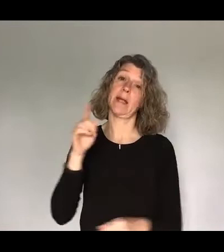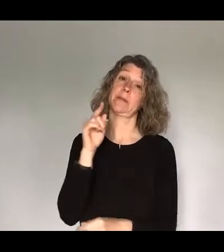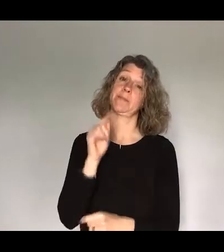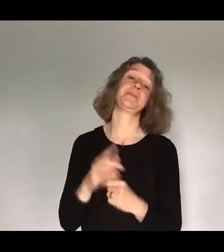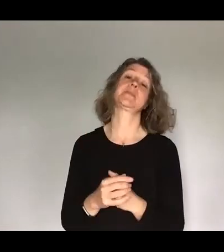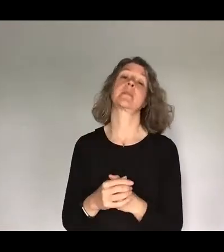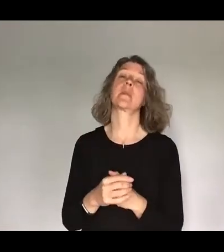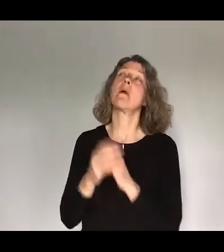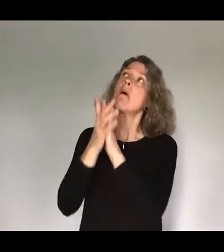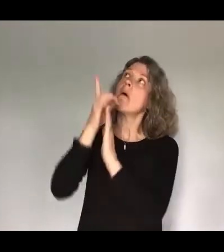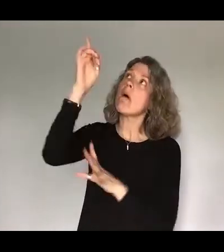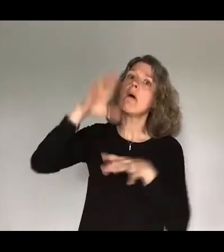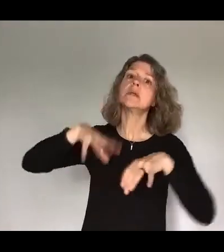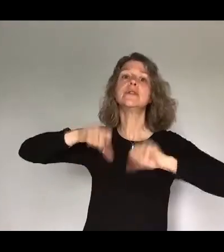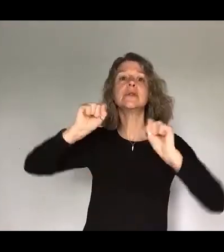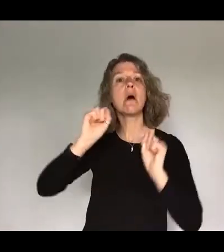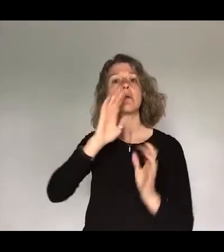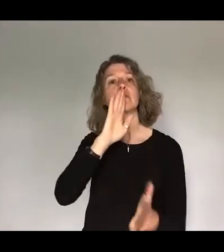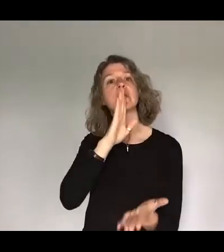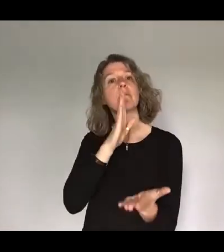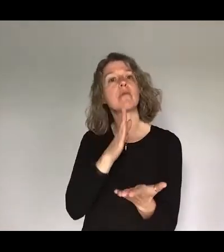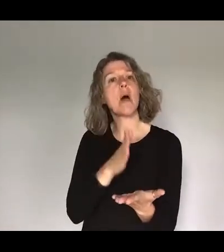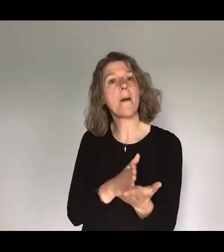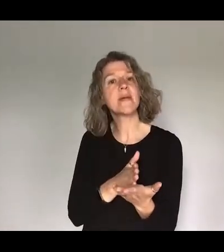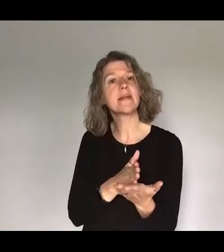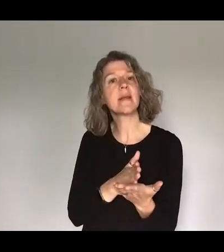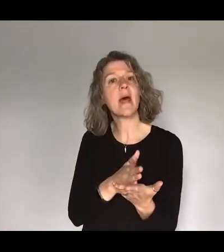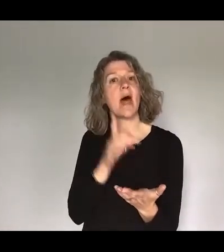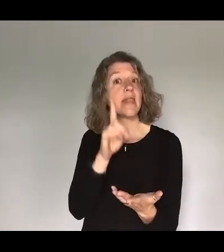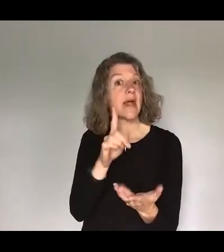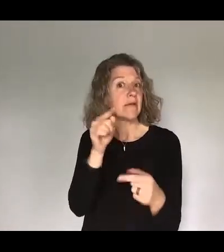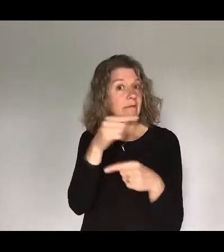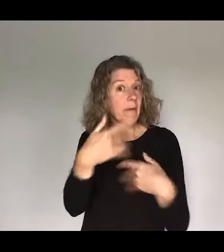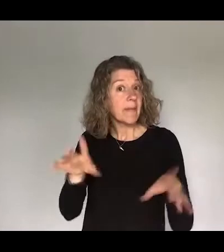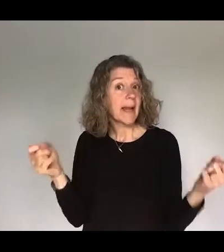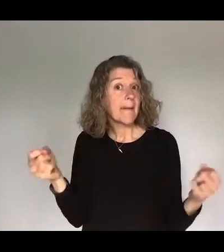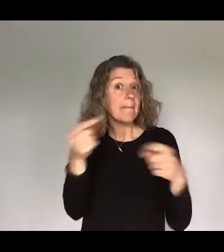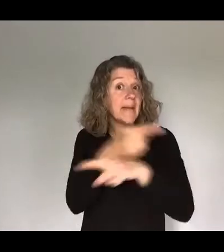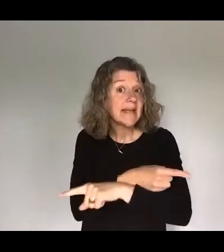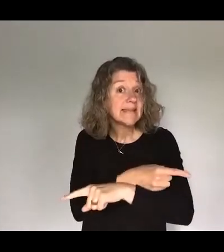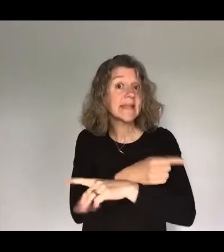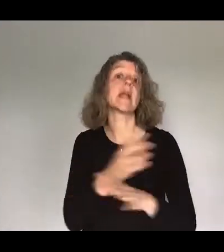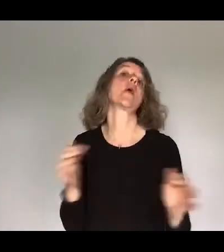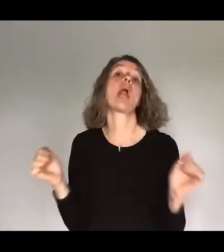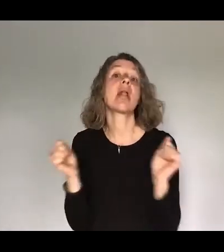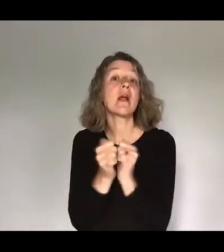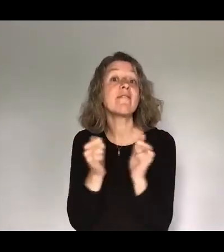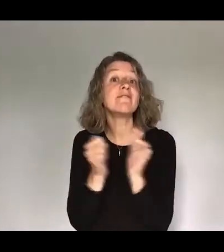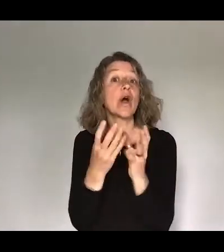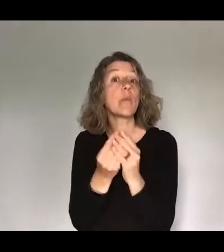giving this promise and then just in case we missed it he goes on to confirm it with an oath isn't that kind of him so